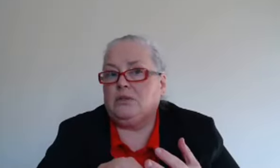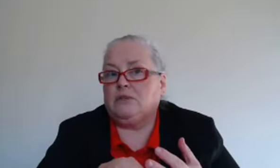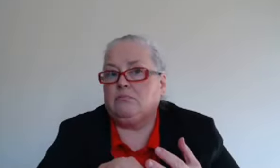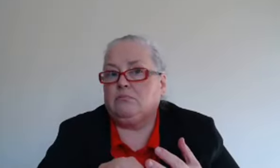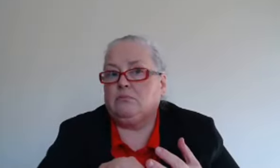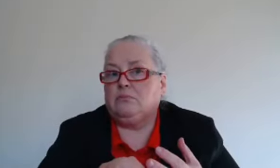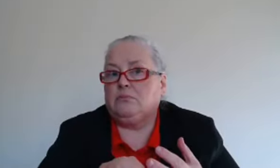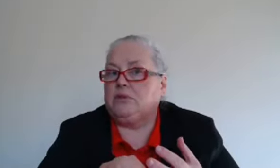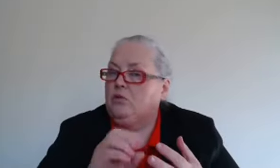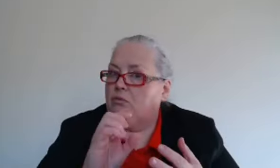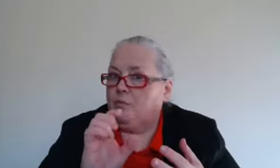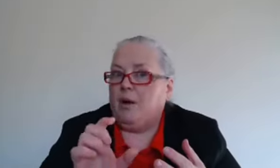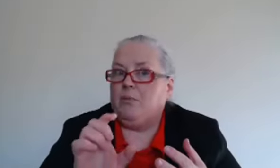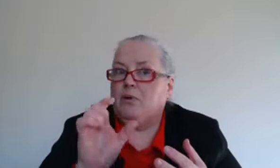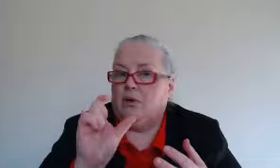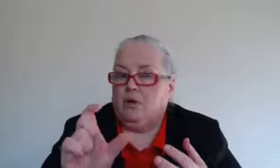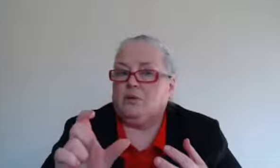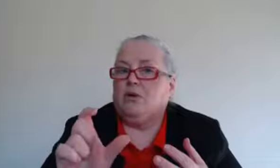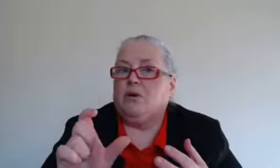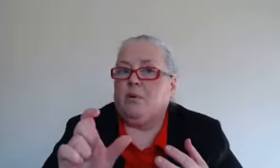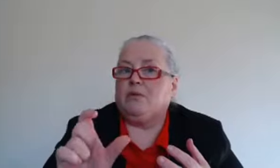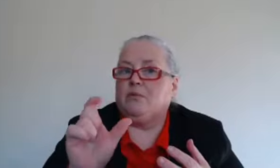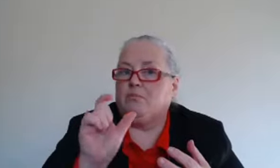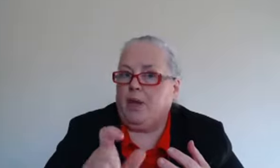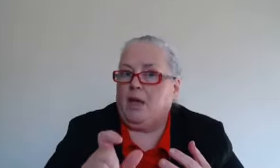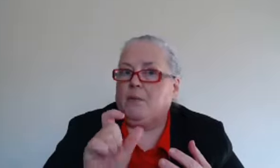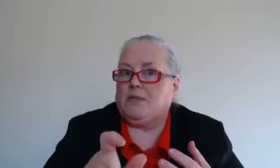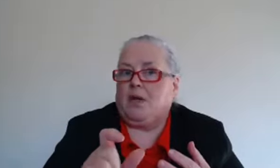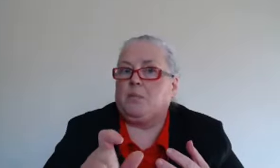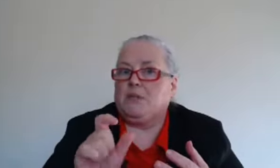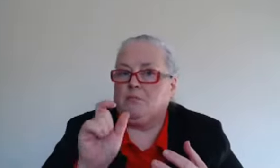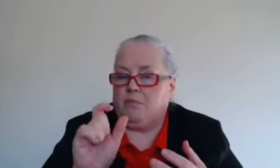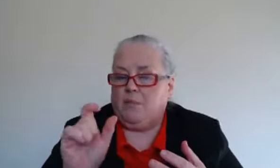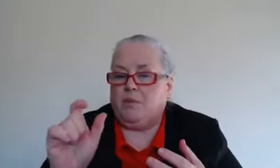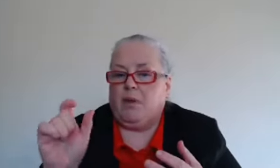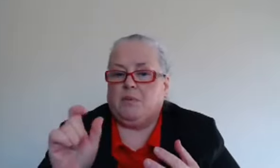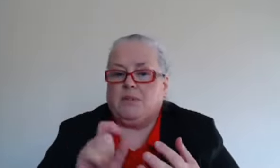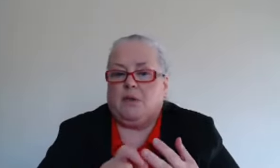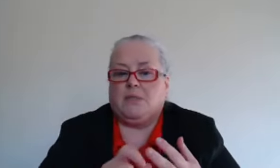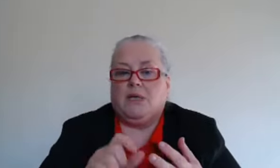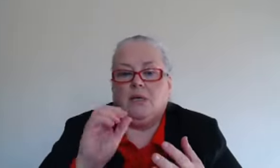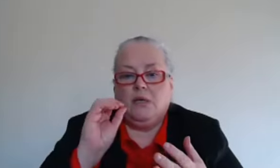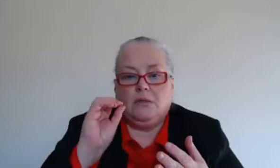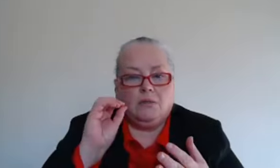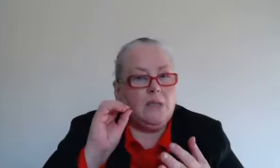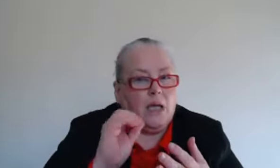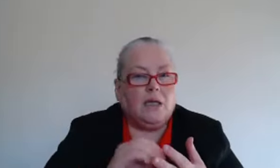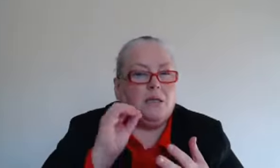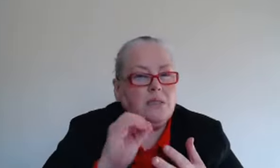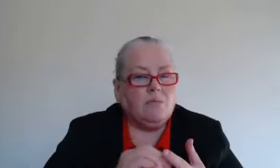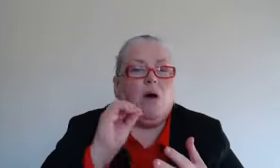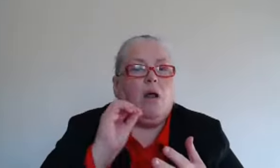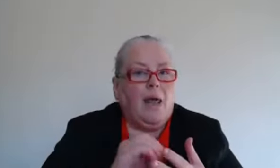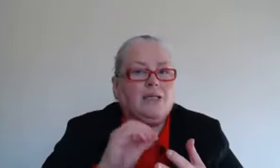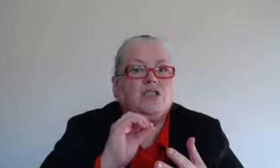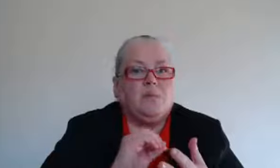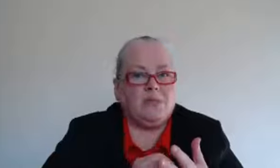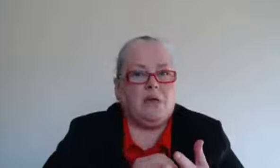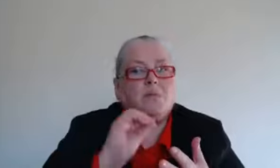so remember I always talk about them baby steps baby baby steps taking small actionable steps